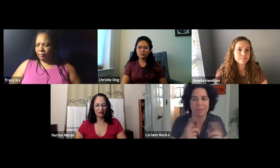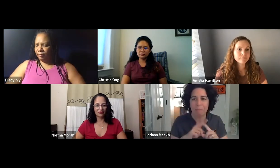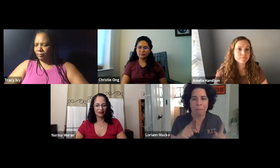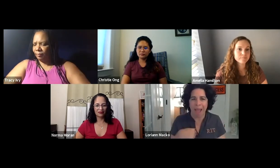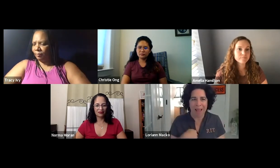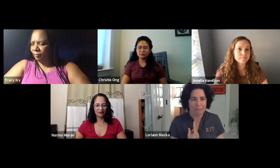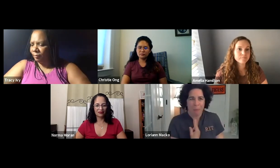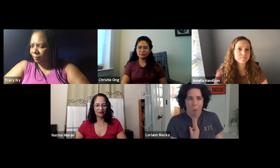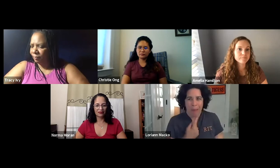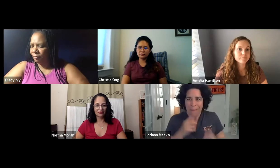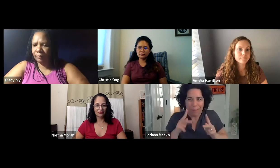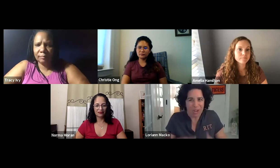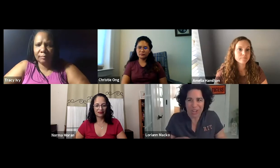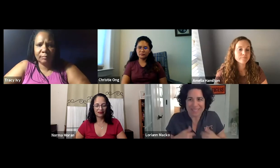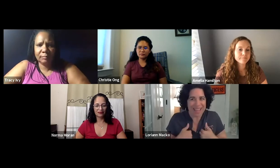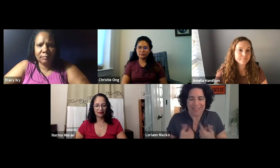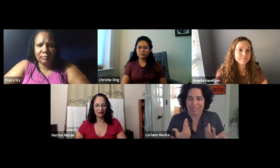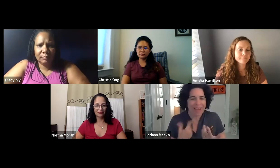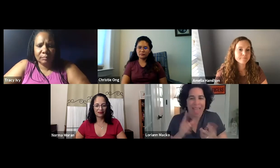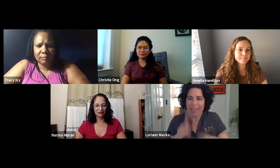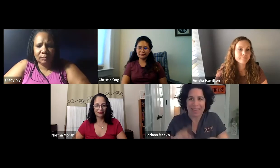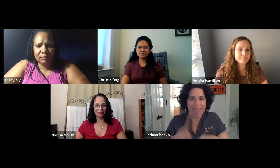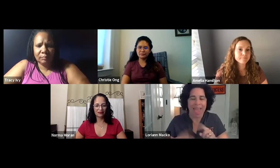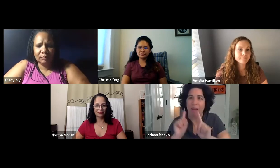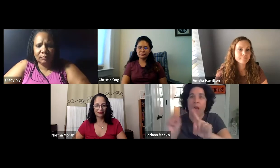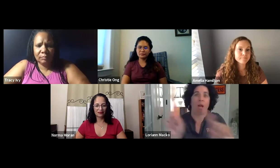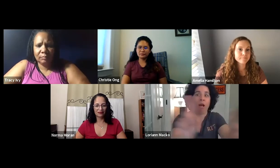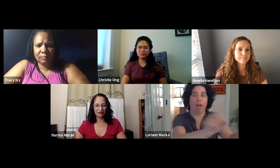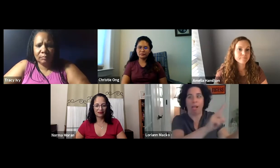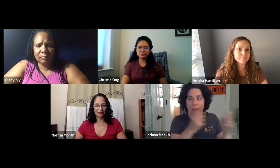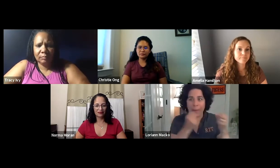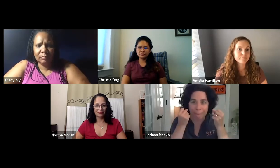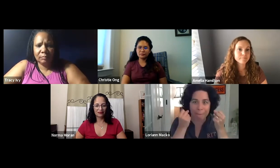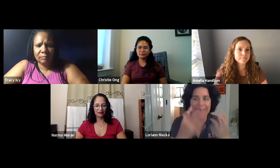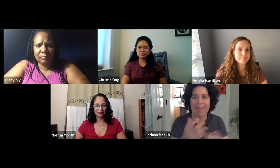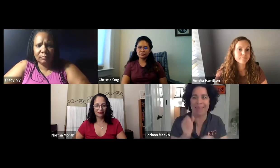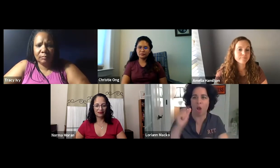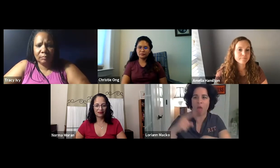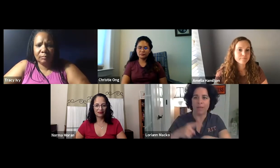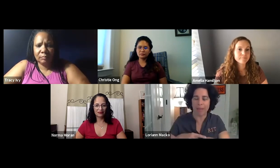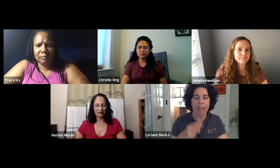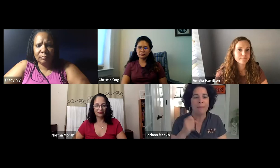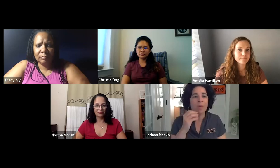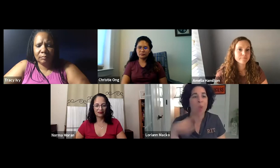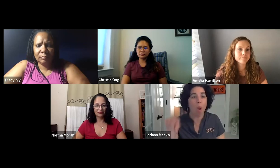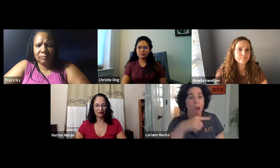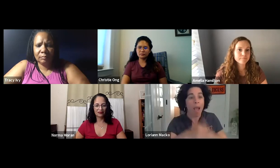in different areas. But I'm only one person. So I can't be all over the place at,